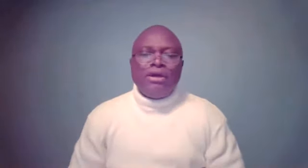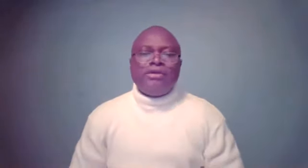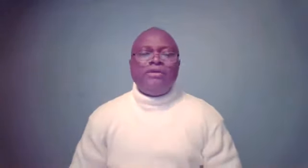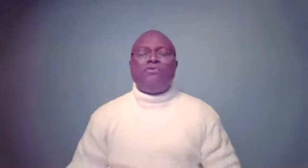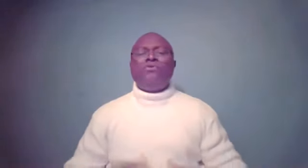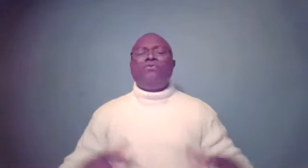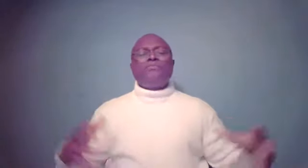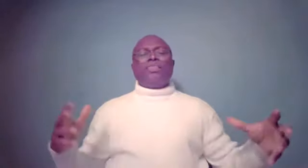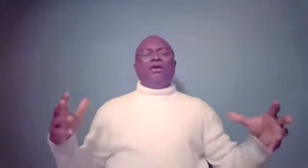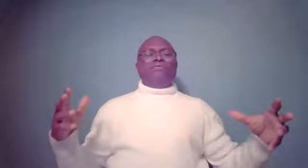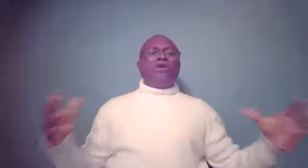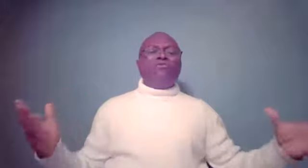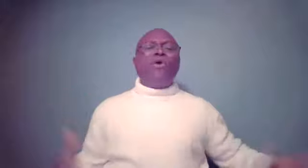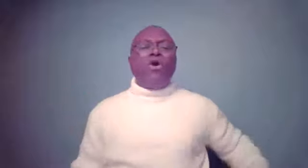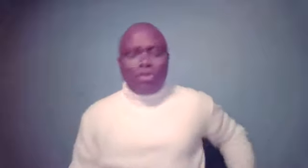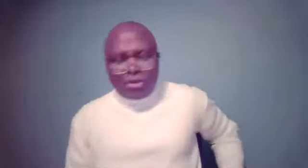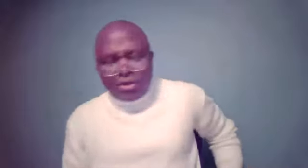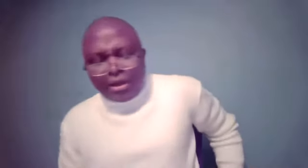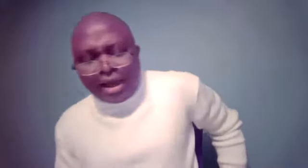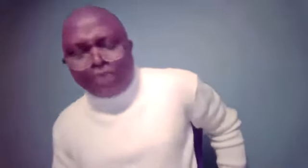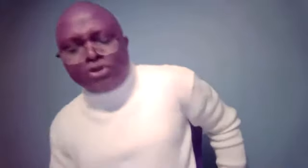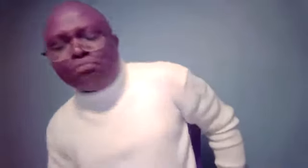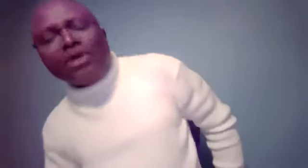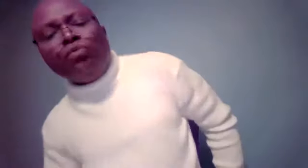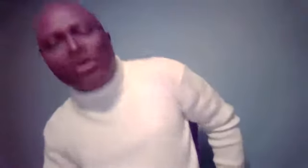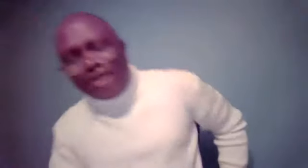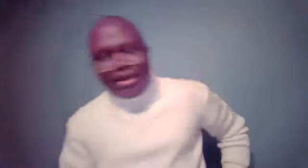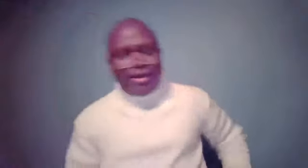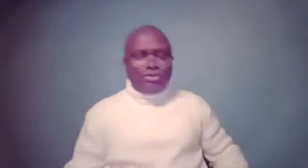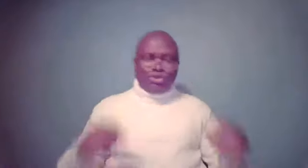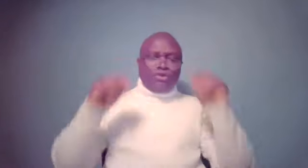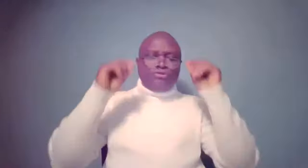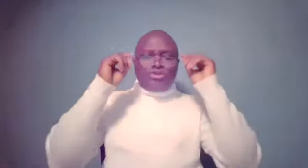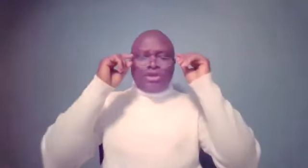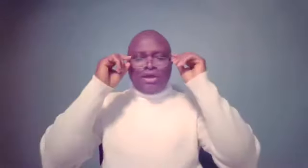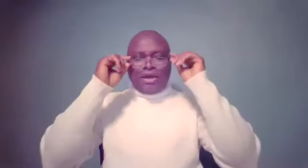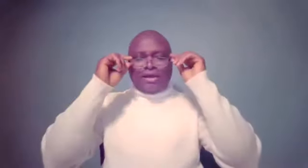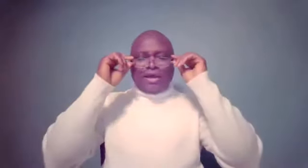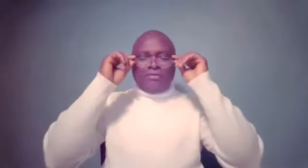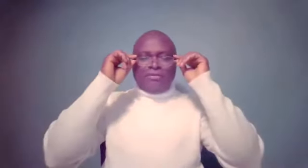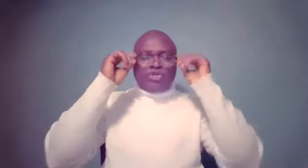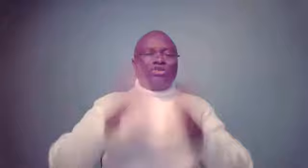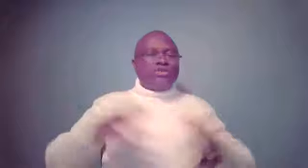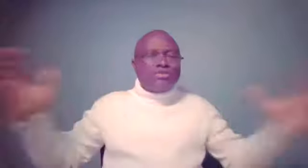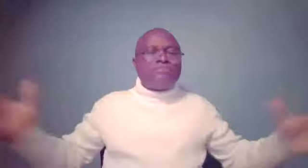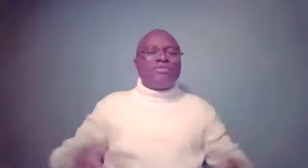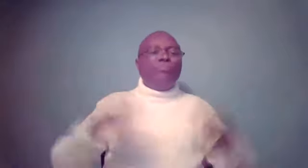If you think of Paul, I was speaking one day at the church and I, the church is St.